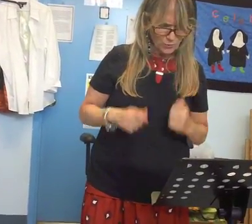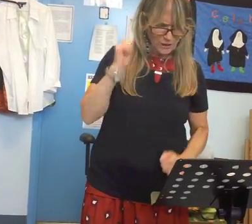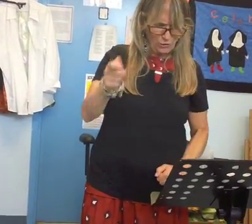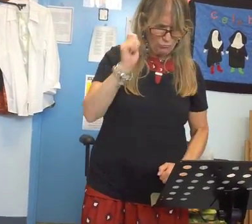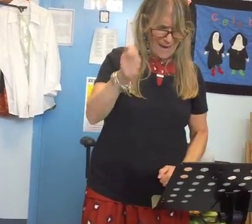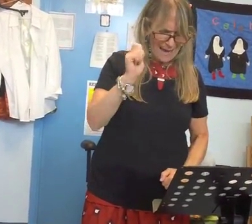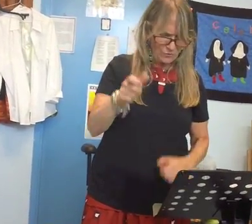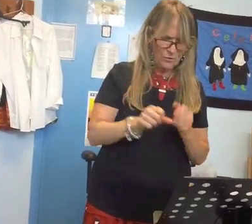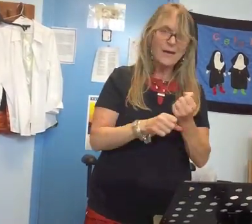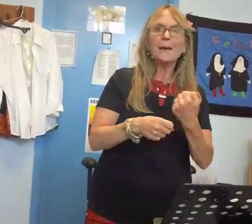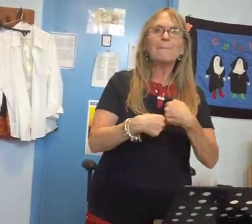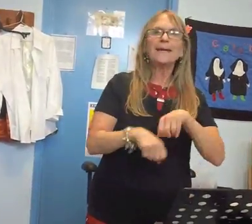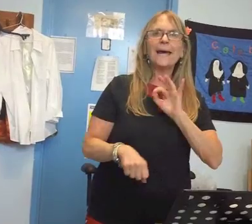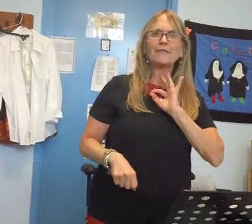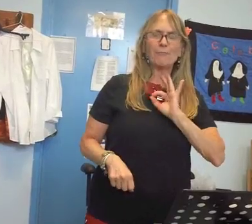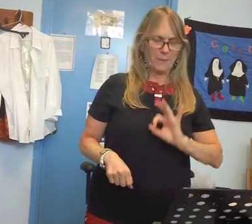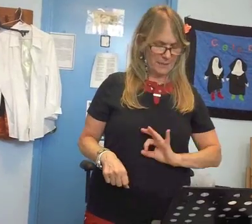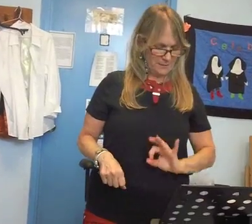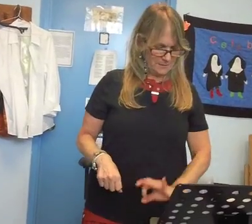little rattle made out of buttons